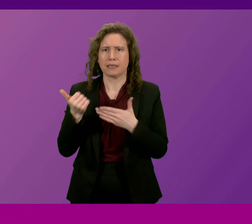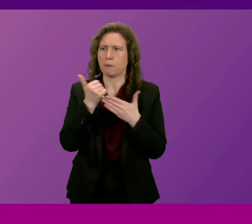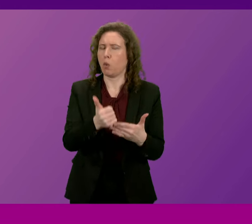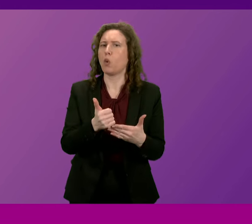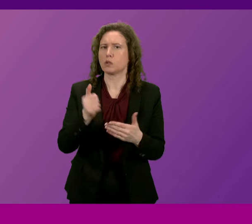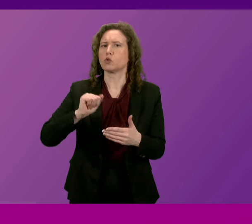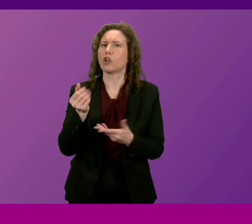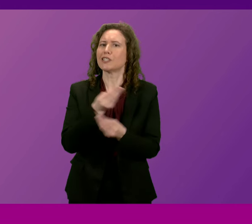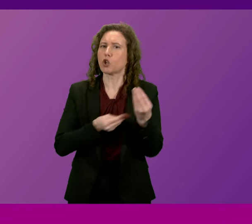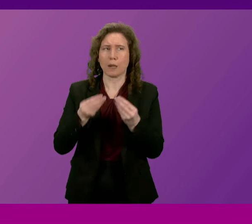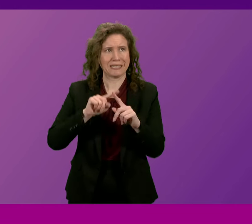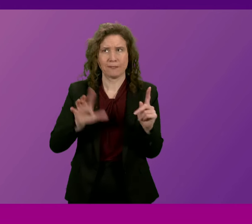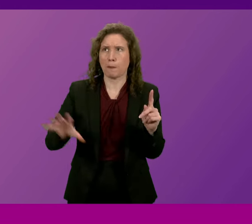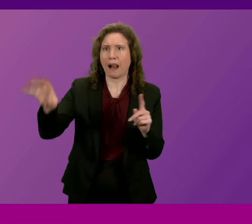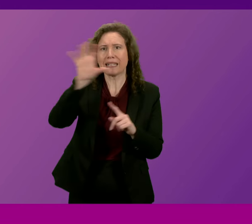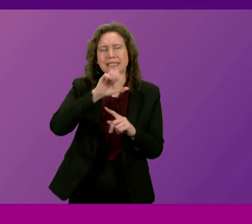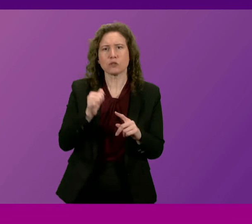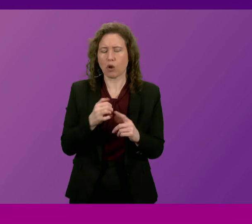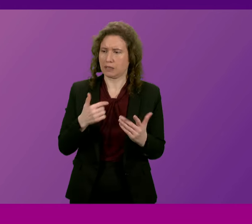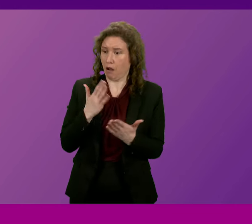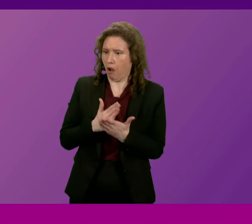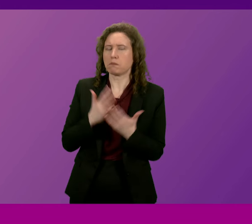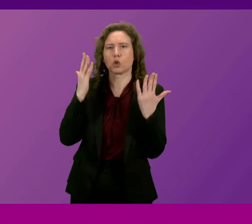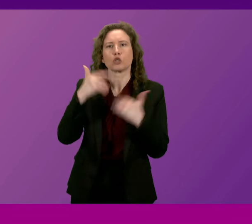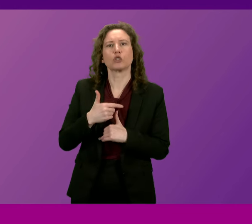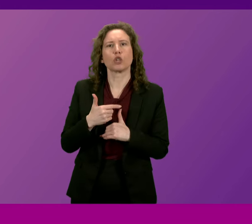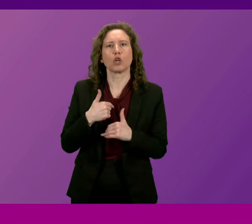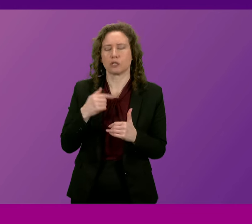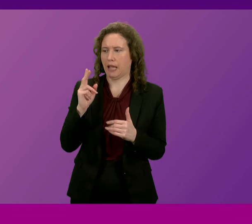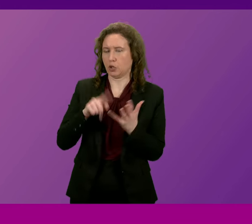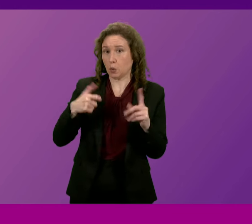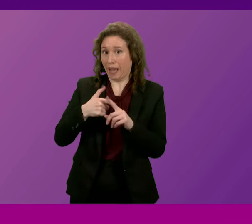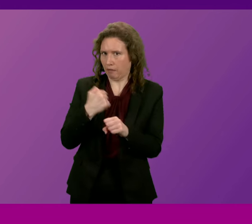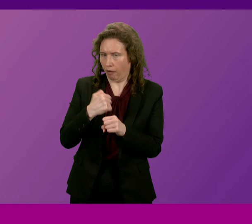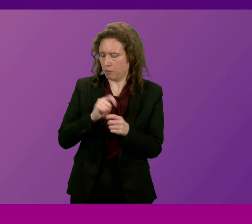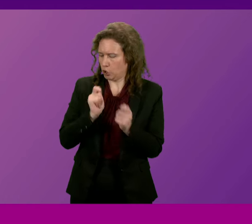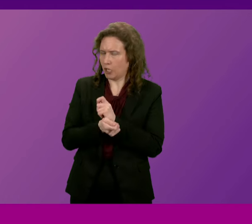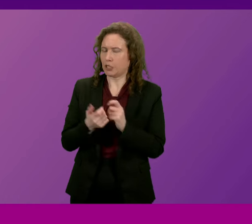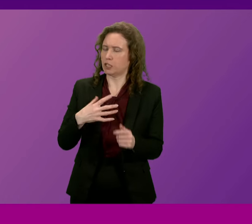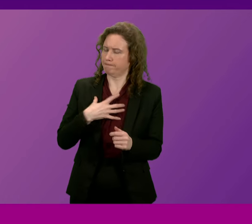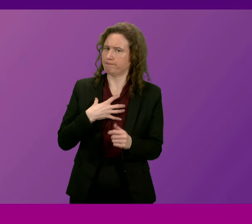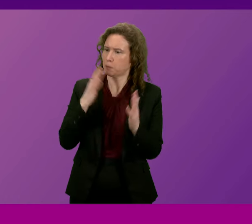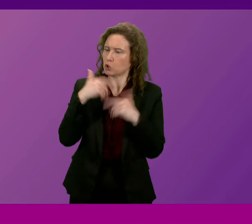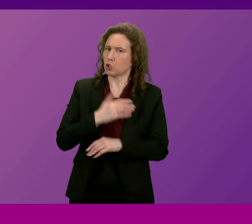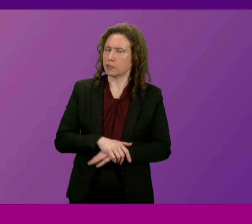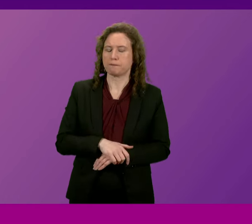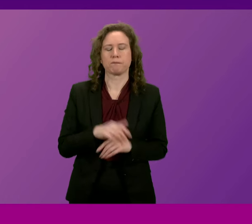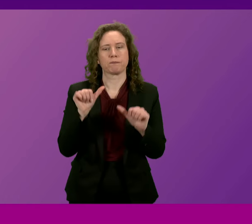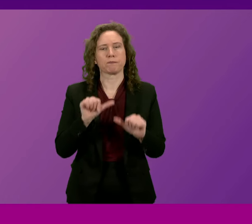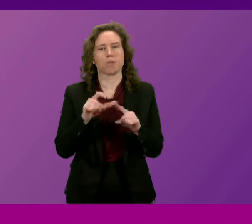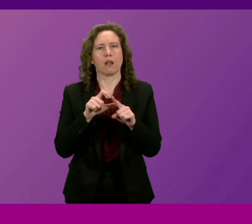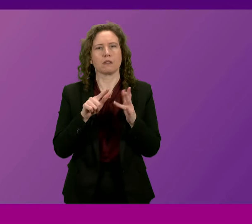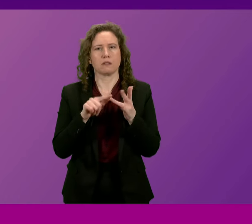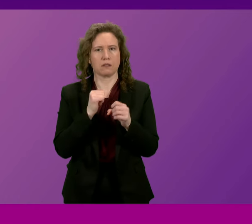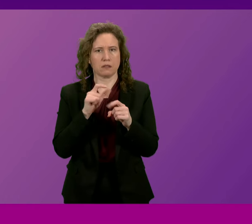many localities and it's a matter of concern for the changes that have been made by the UK government. Douglas Wormstone. Thank you,